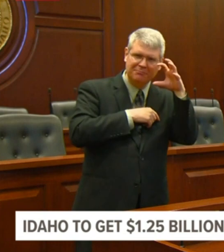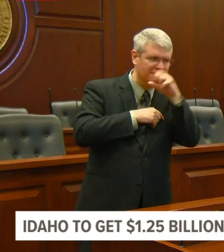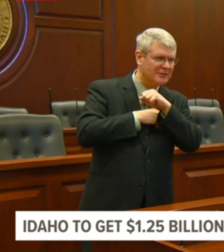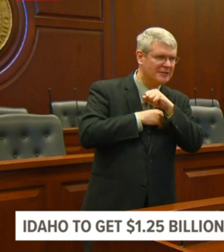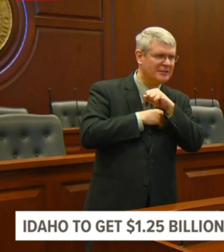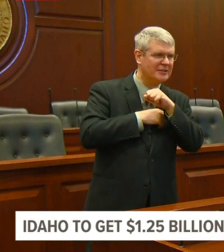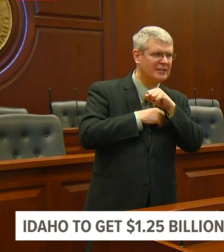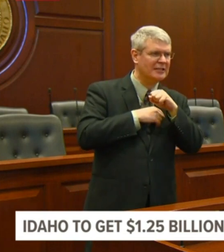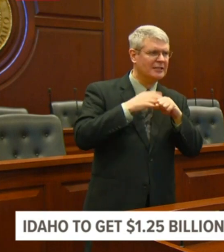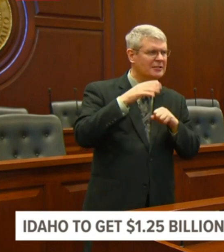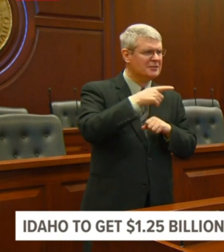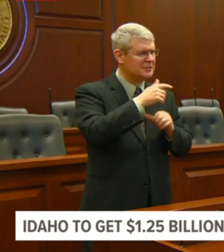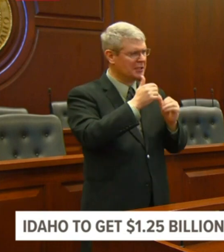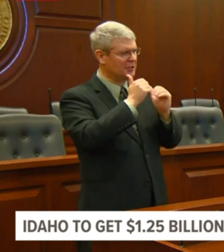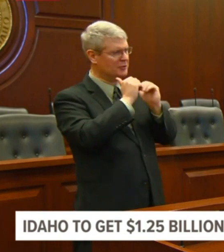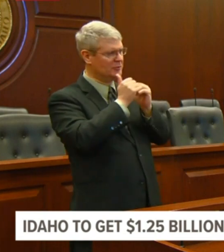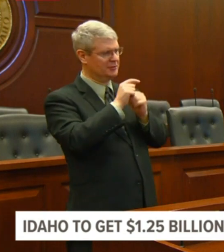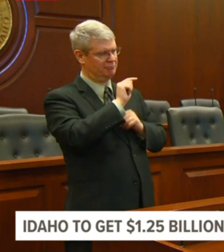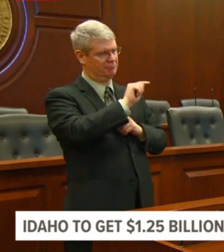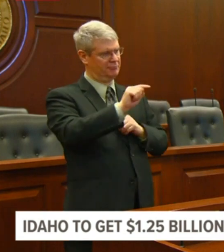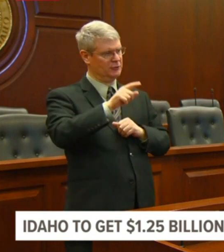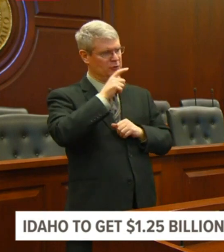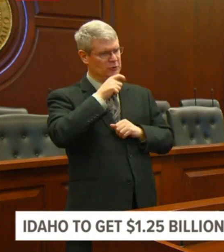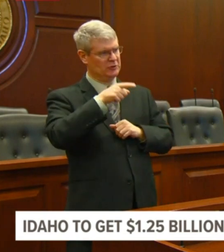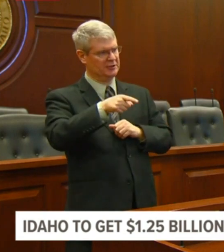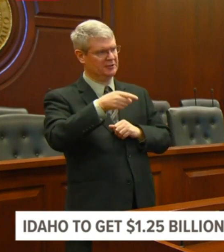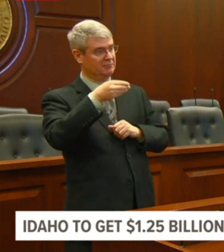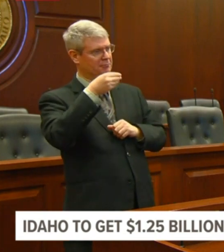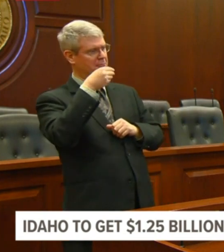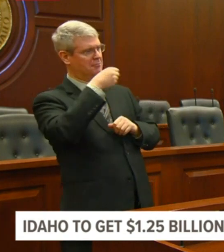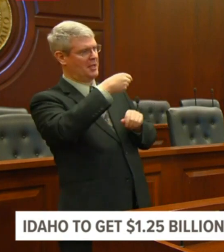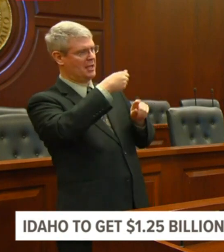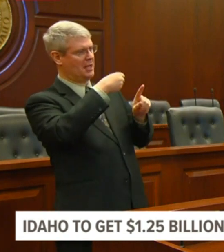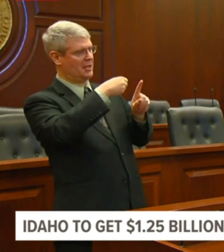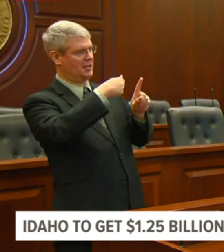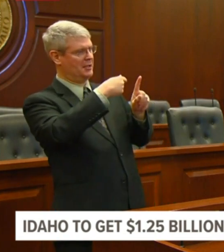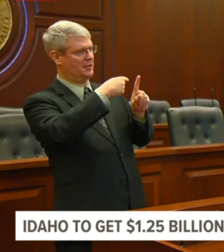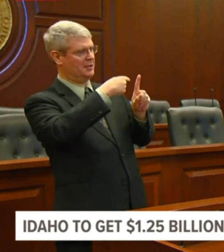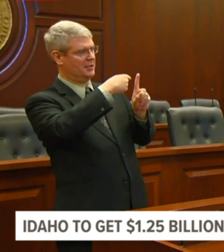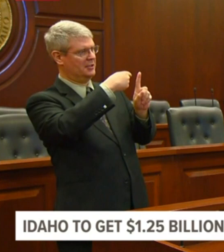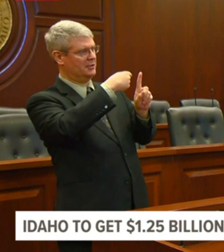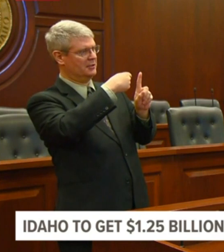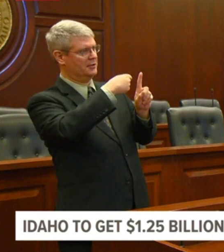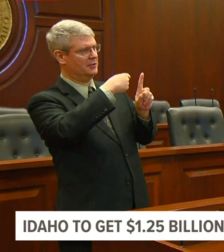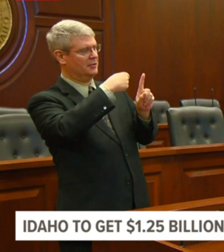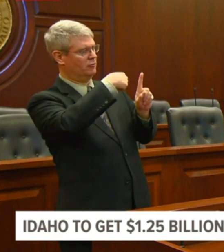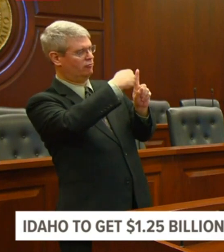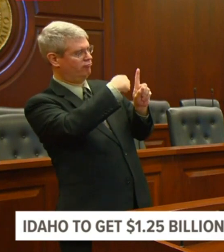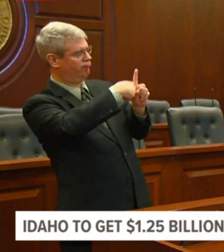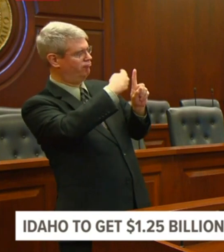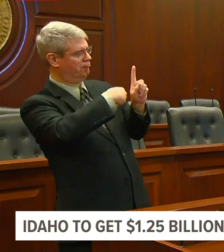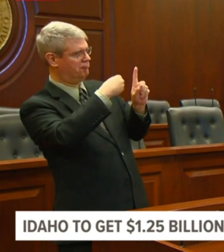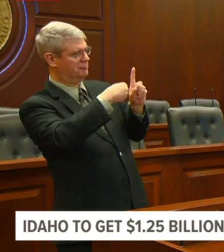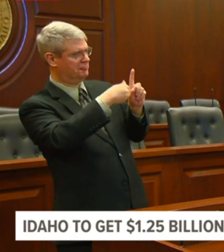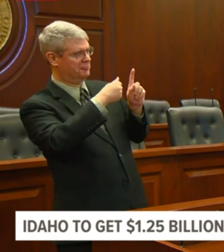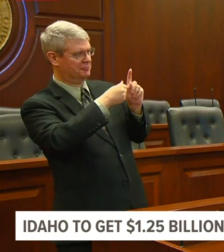rentals with property management regulations. Well, we looked at a lot of regulations that